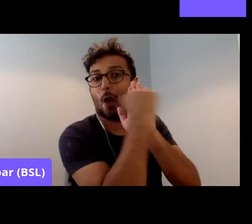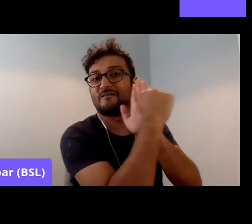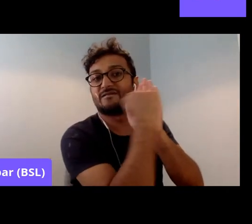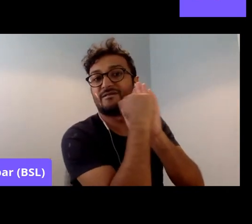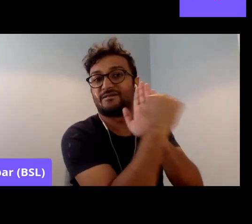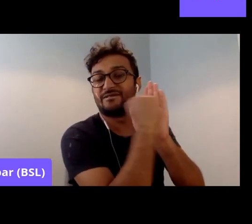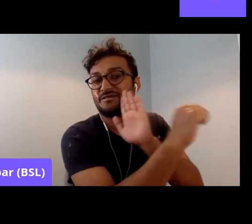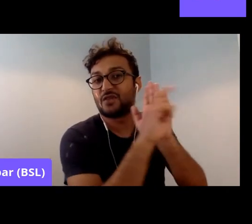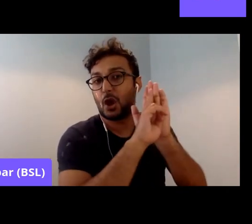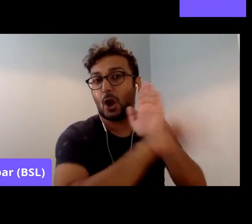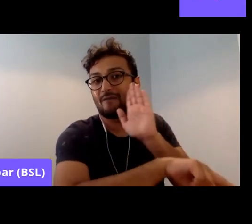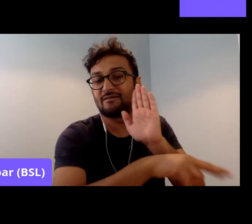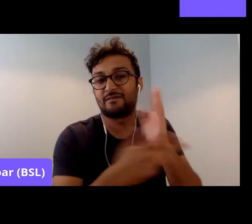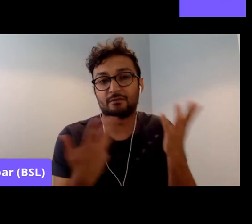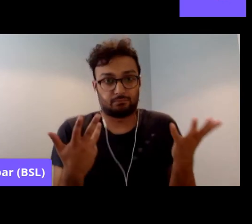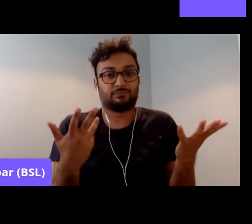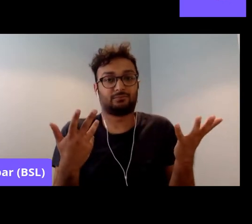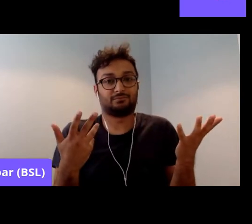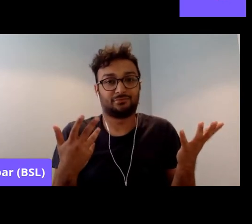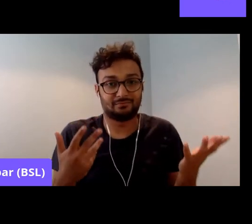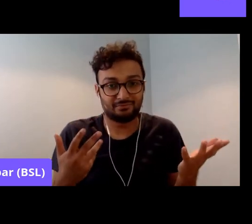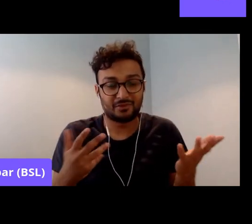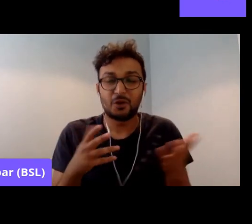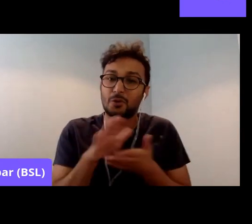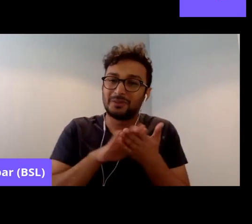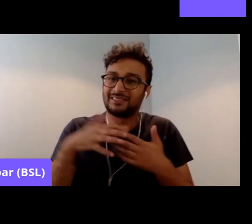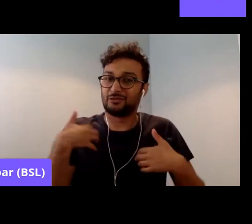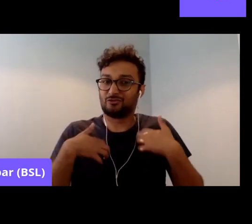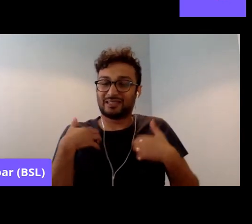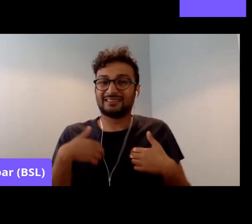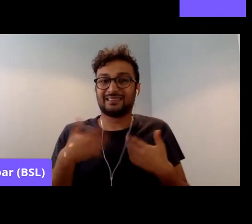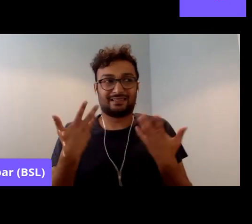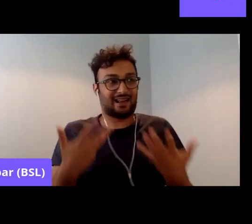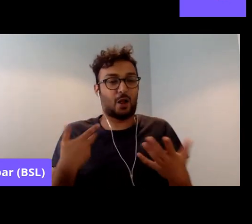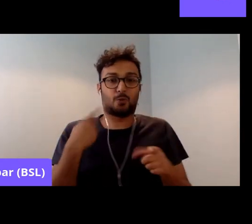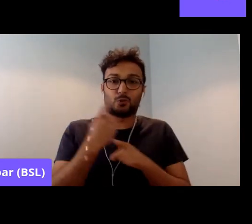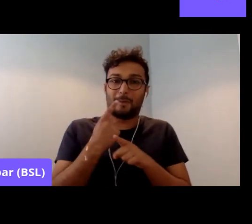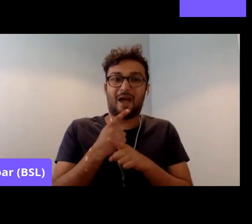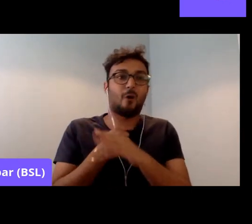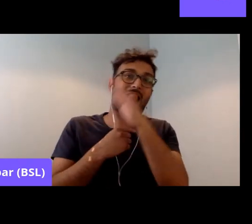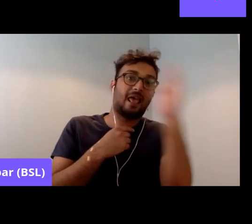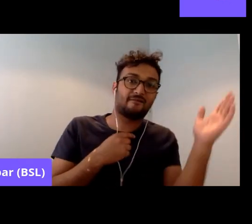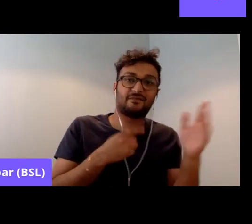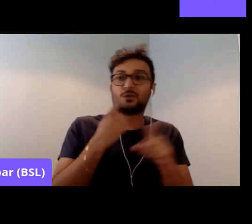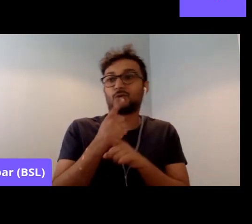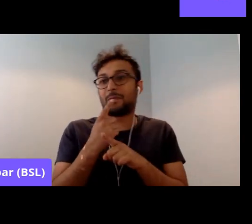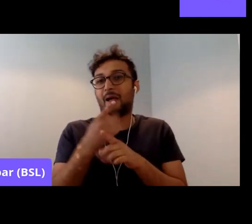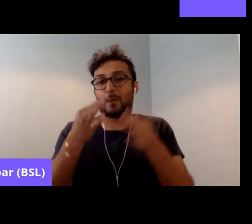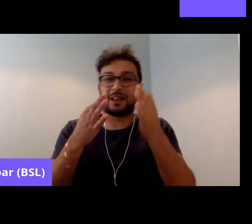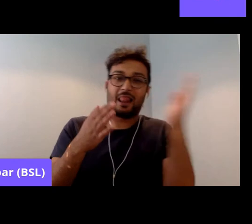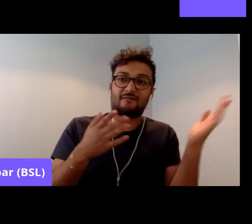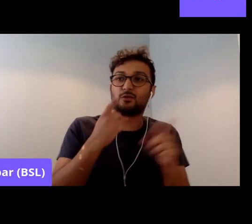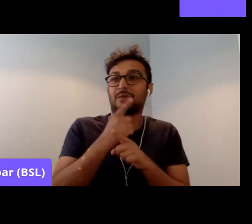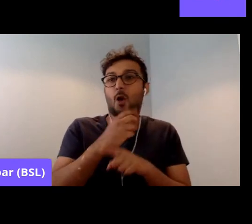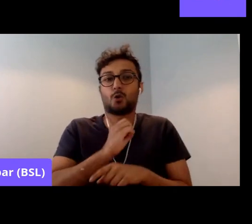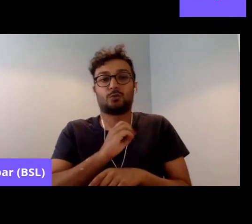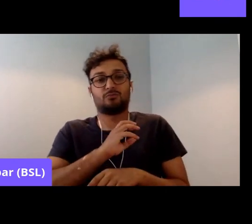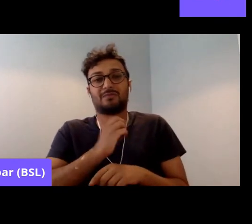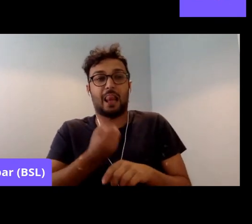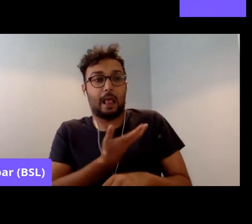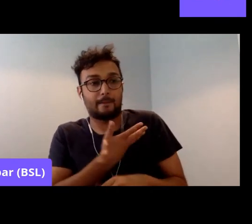um, the Labour Party and the trade unions and the left in general fighting, um,